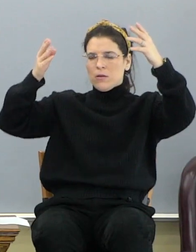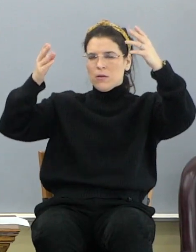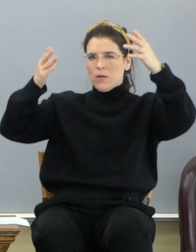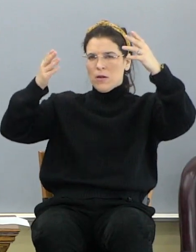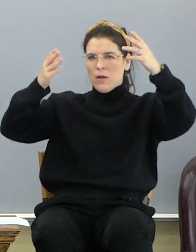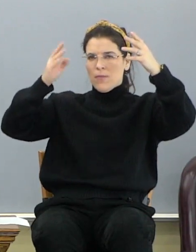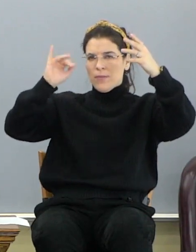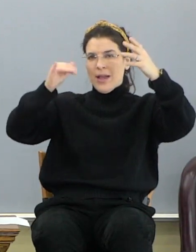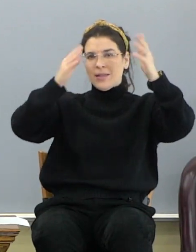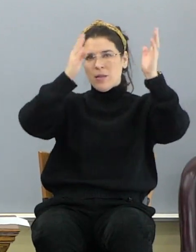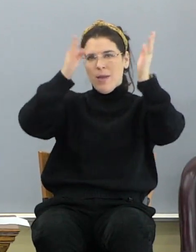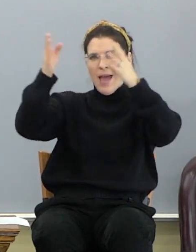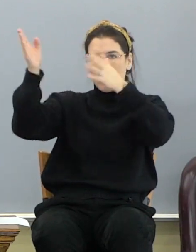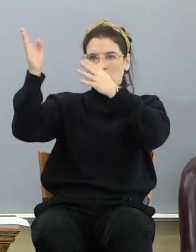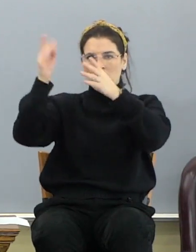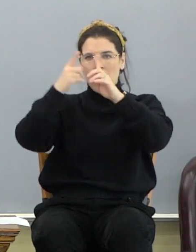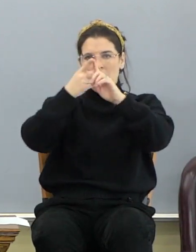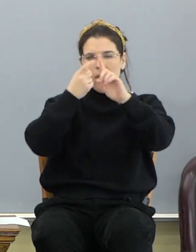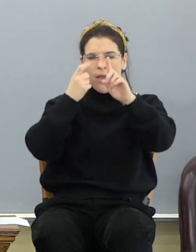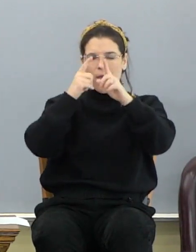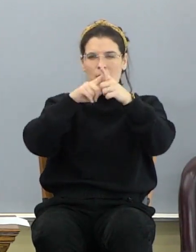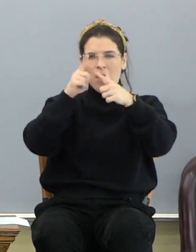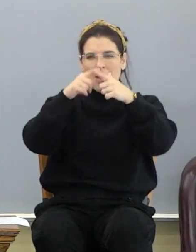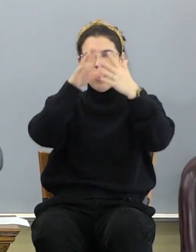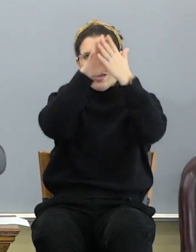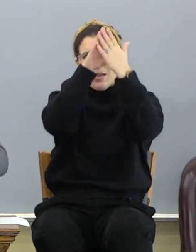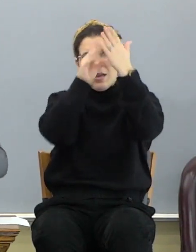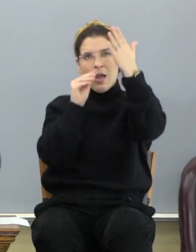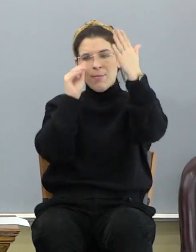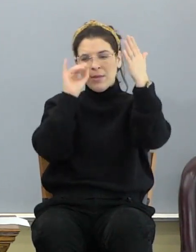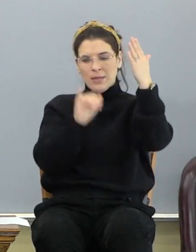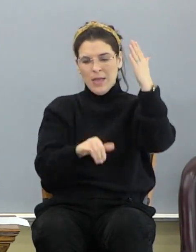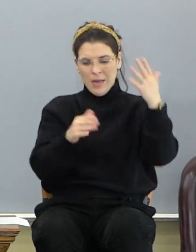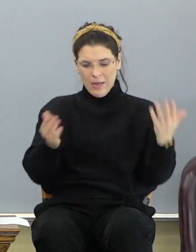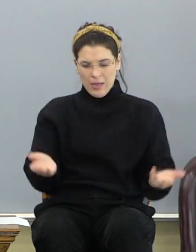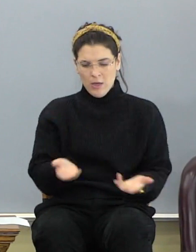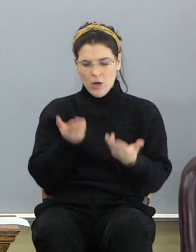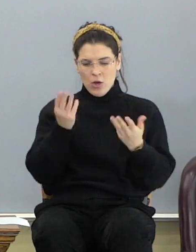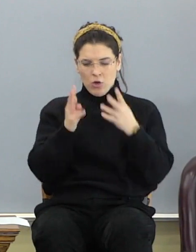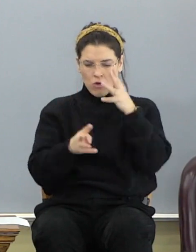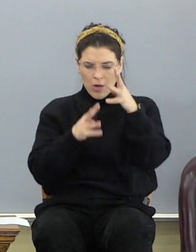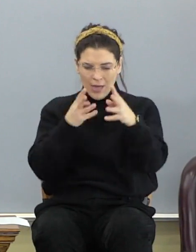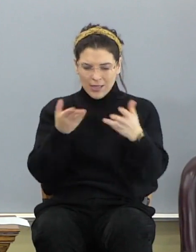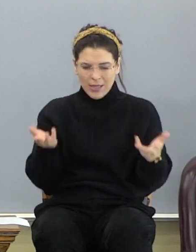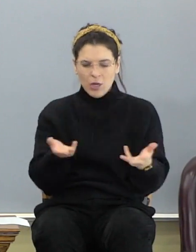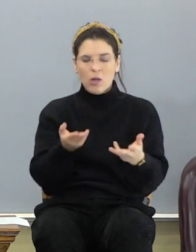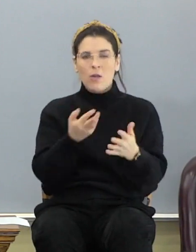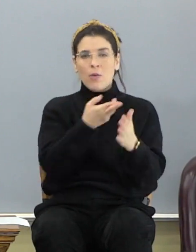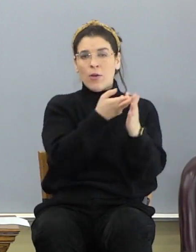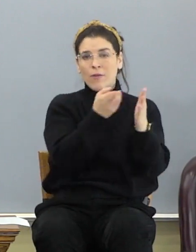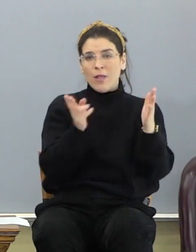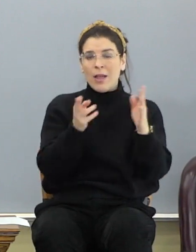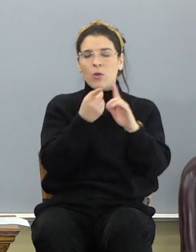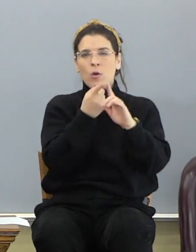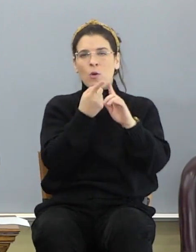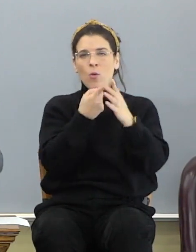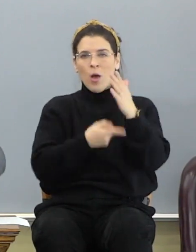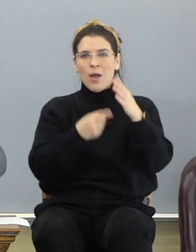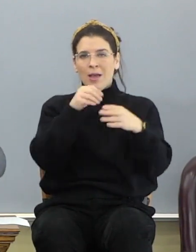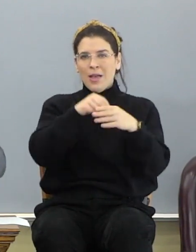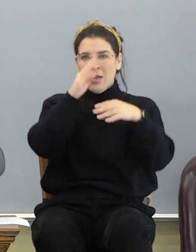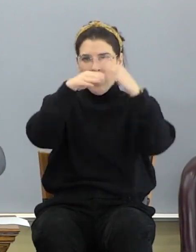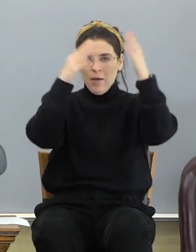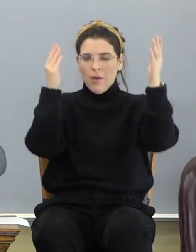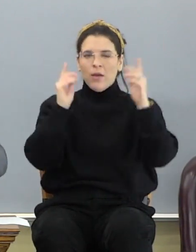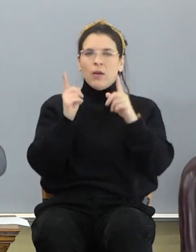that's the pattern, and he creates things down here that reflect what's in heaven. Look over at chapter